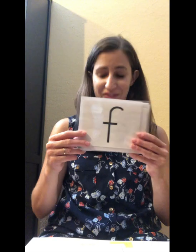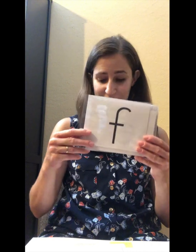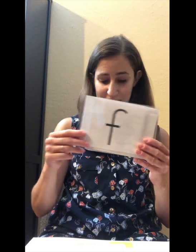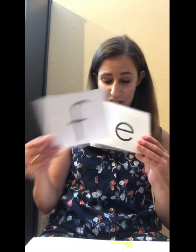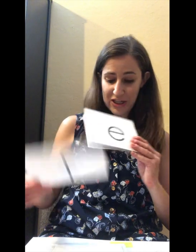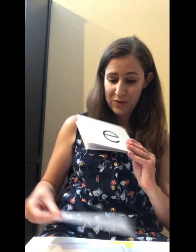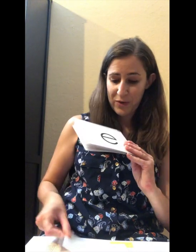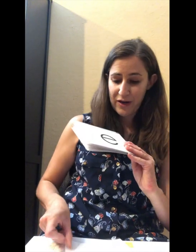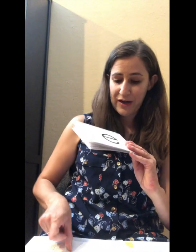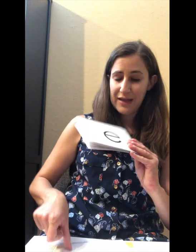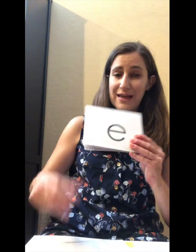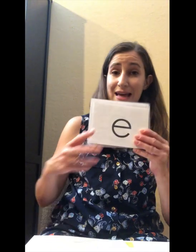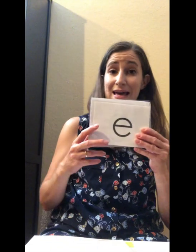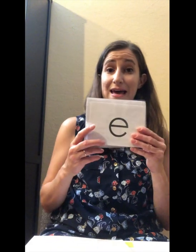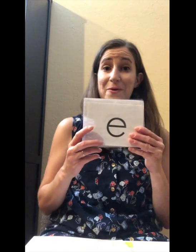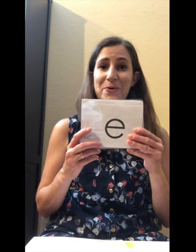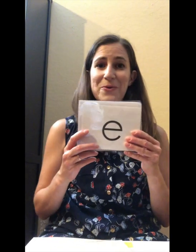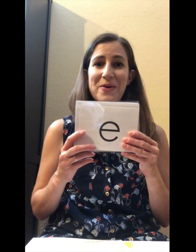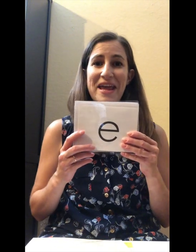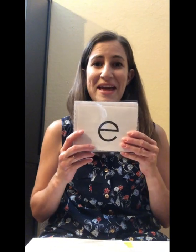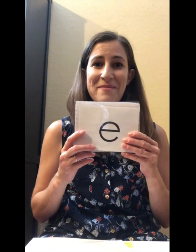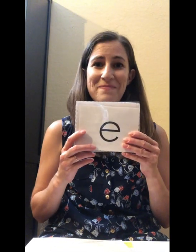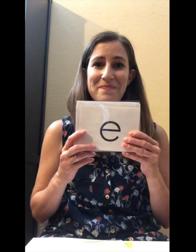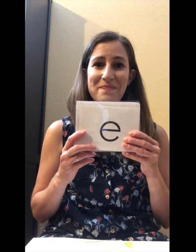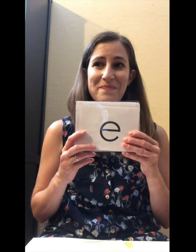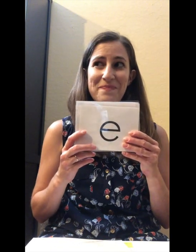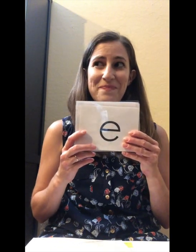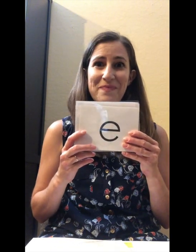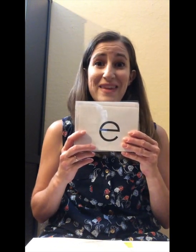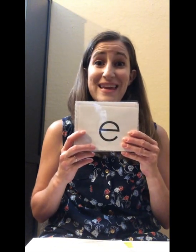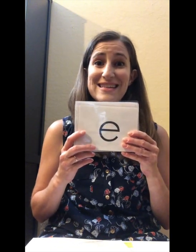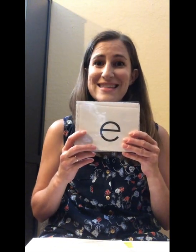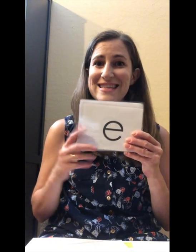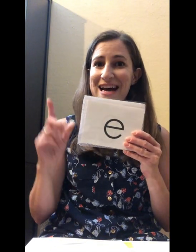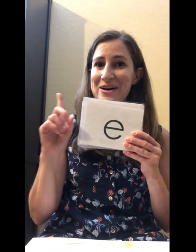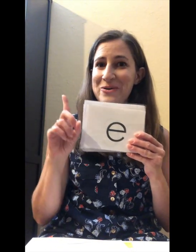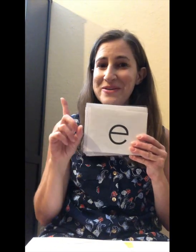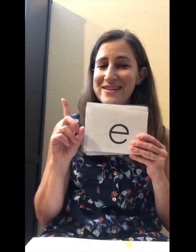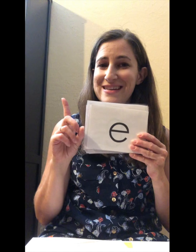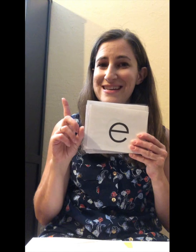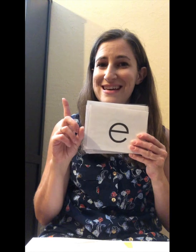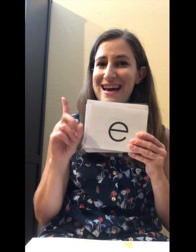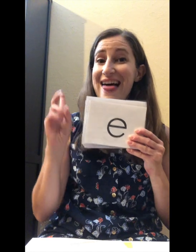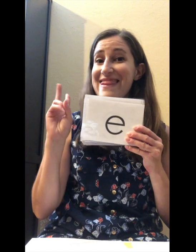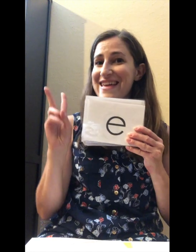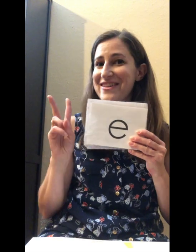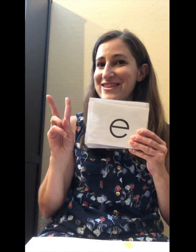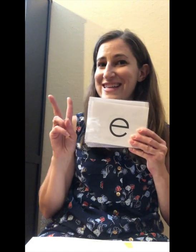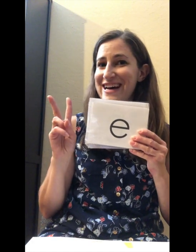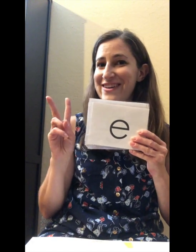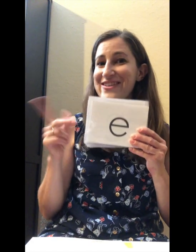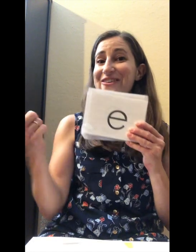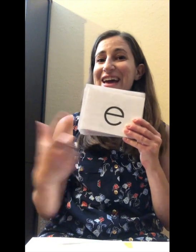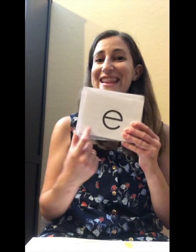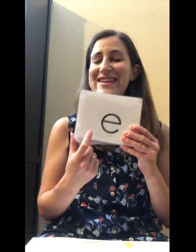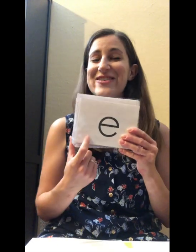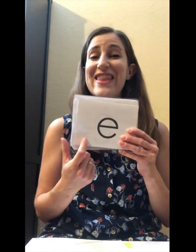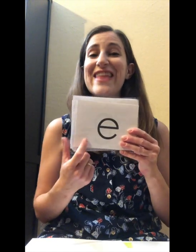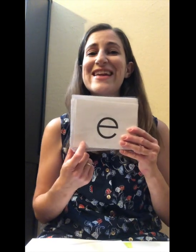Good work. Ooh, name? Sound? The other sound? Okay, let's try that. The